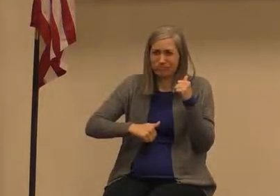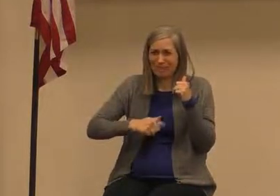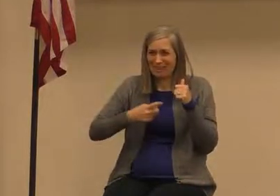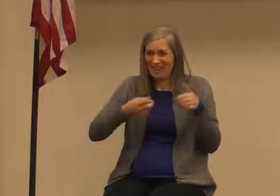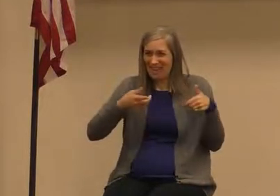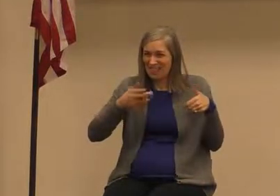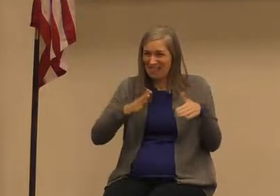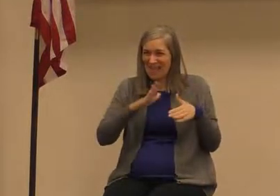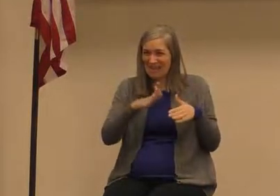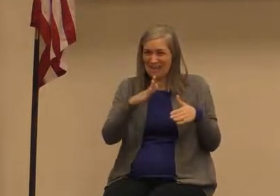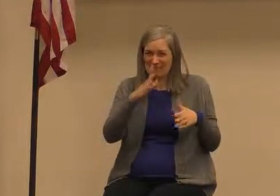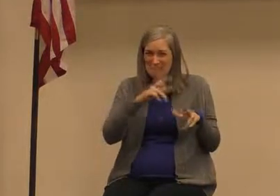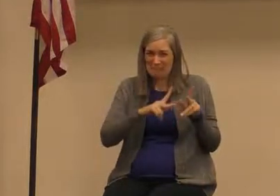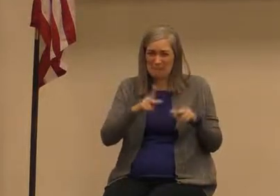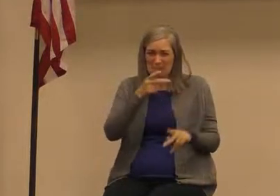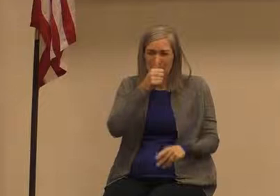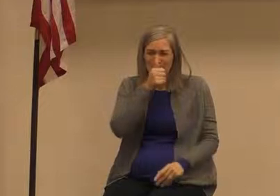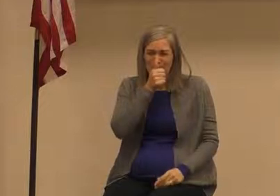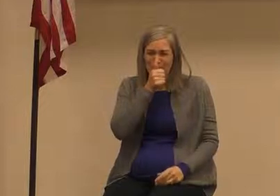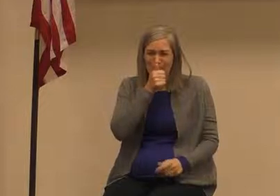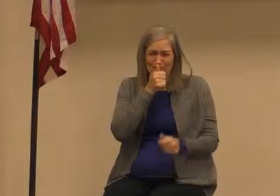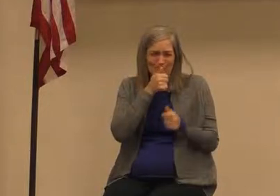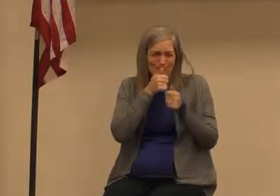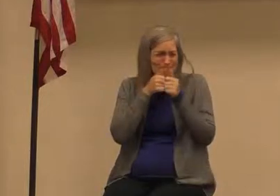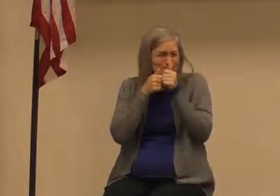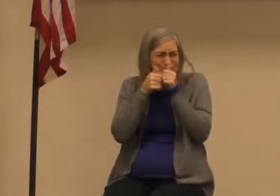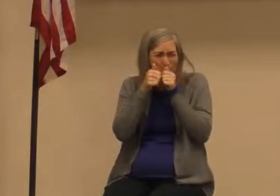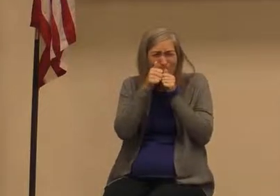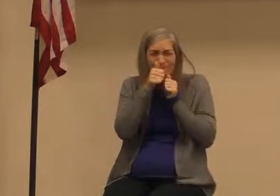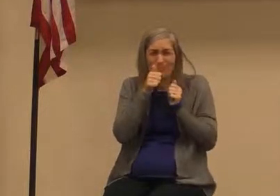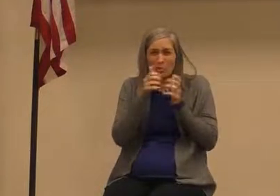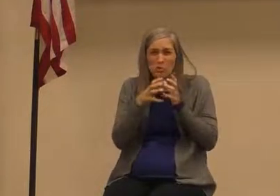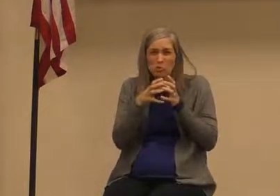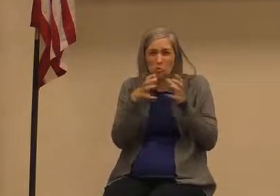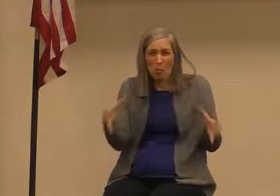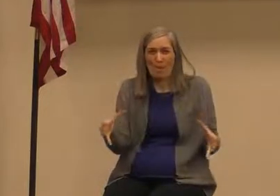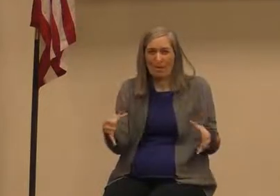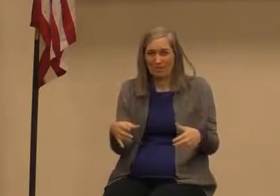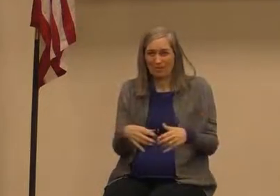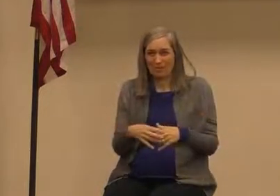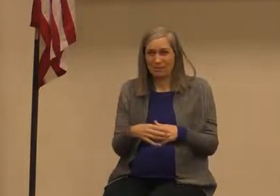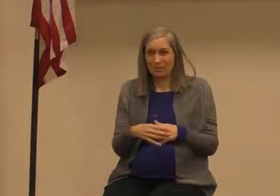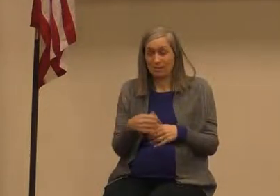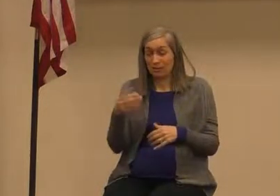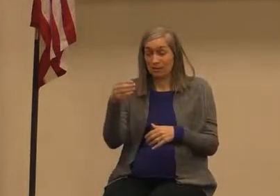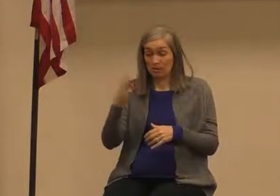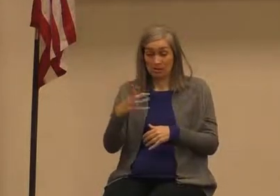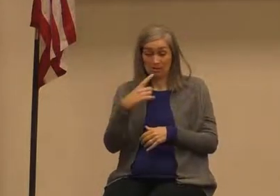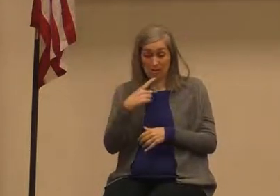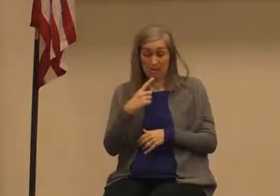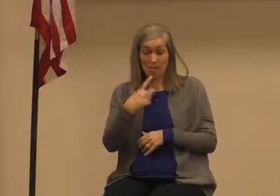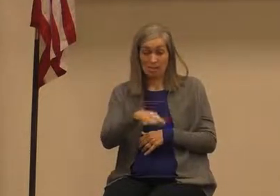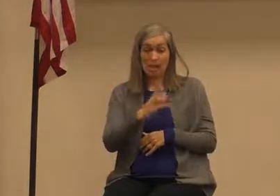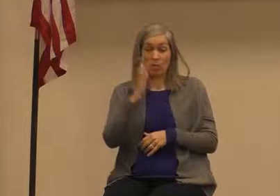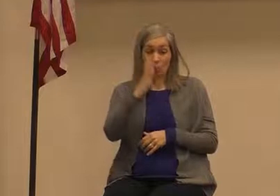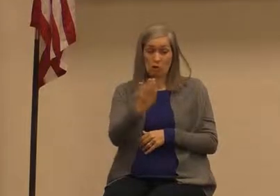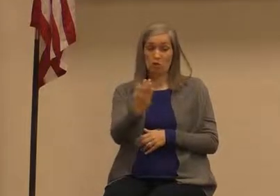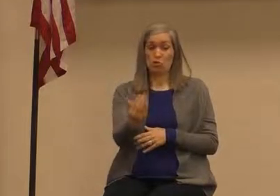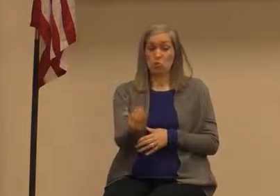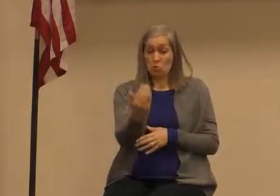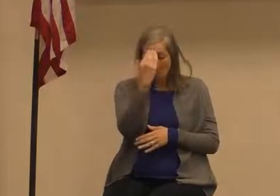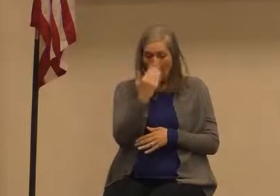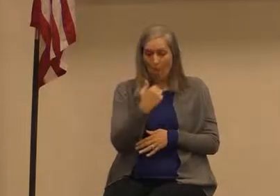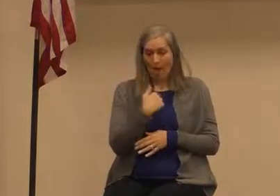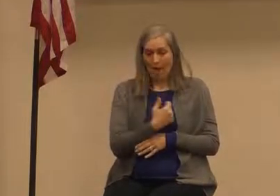that much and yet God said the Egyptians will know that I am the Lord the Egyptians